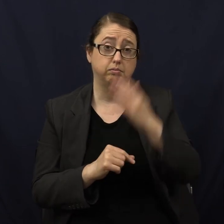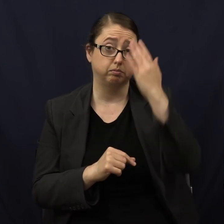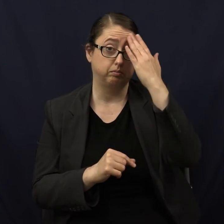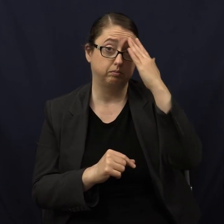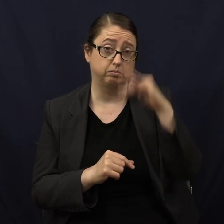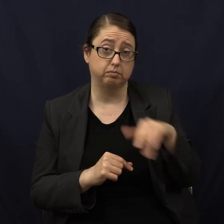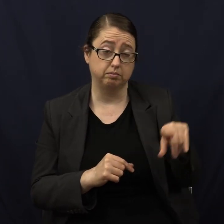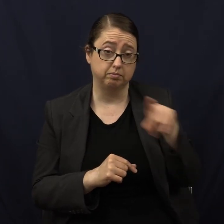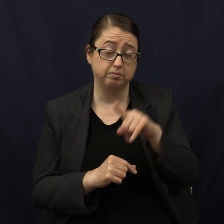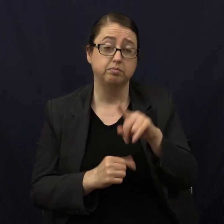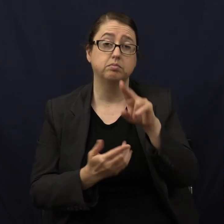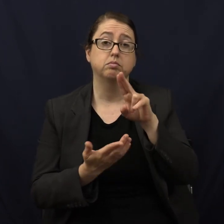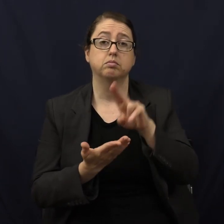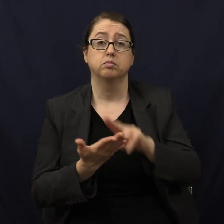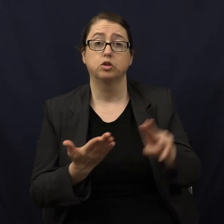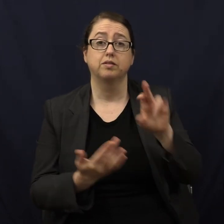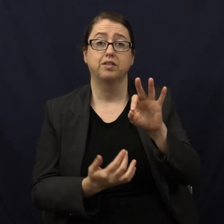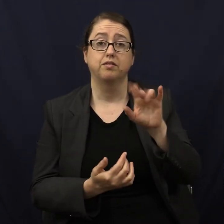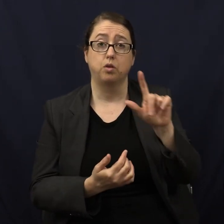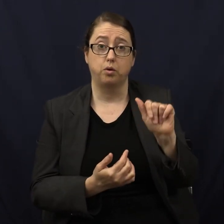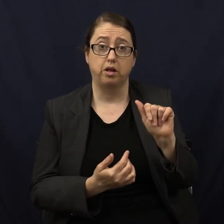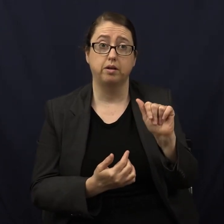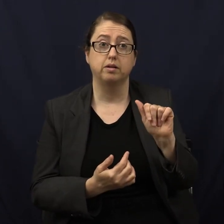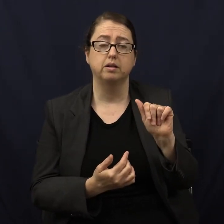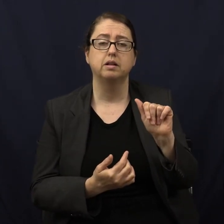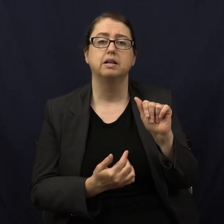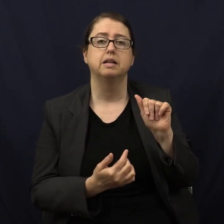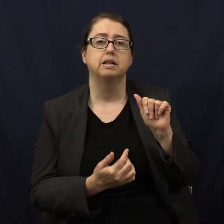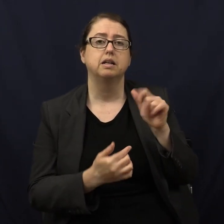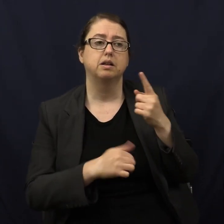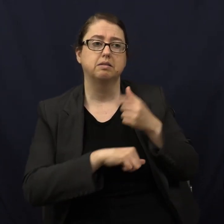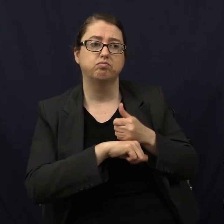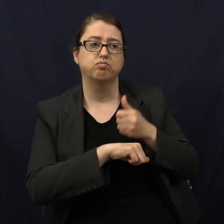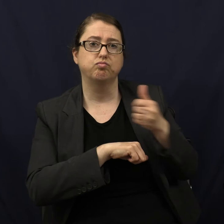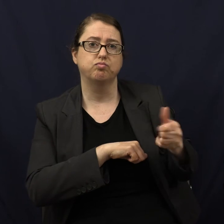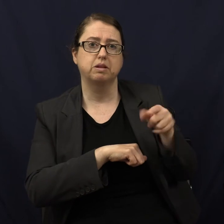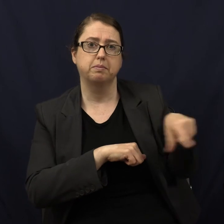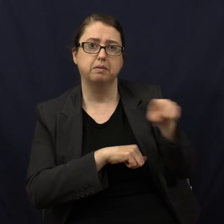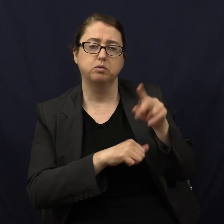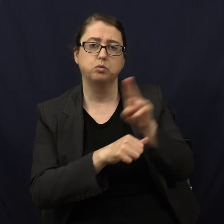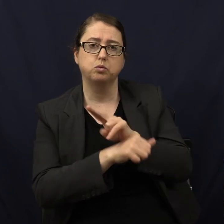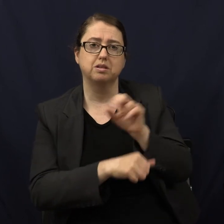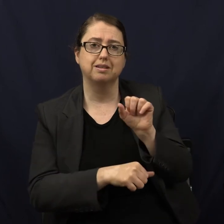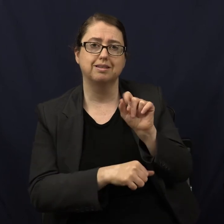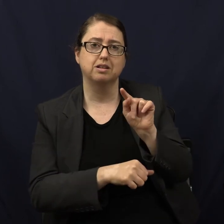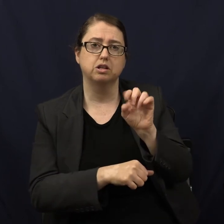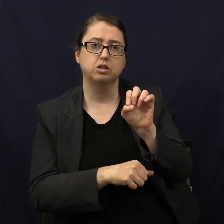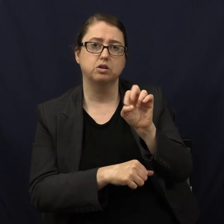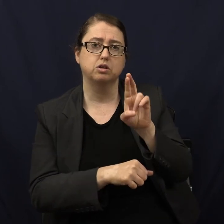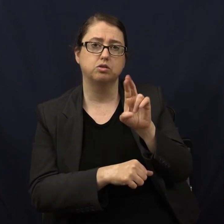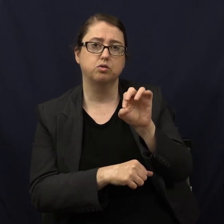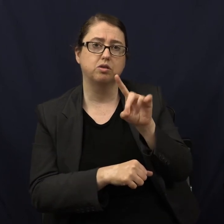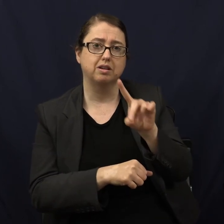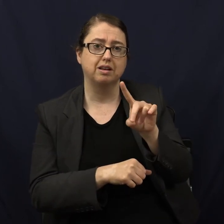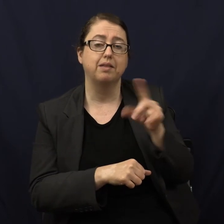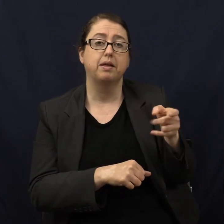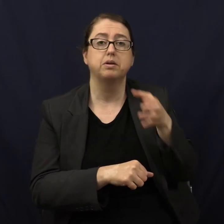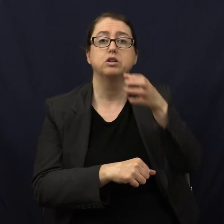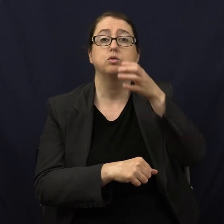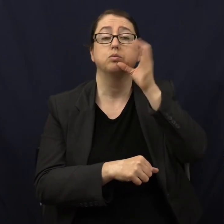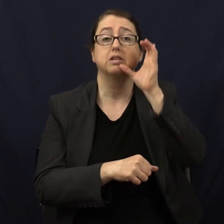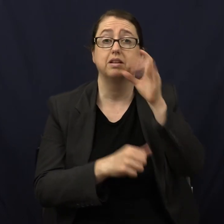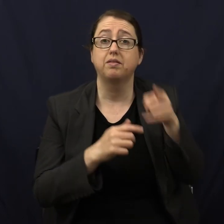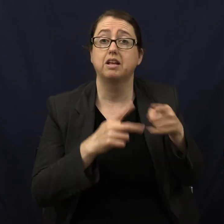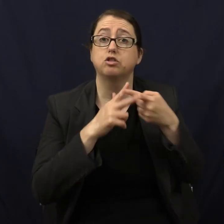know that the University of Florida, they were accused of using steroids because they had started with a new drink that they were using? Does anyone know what that